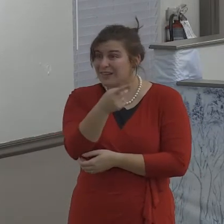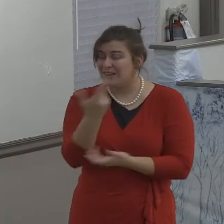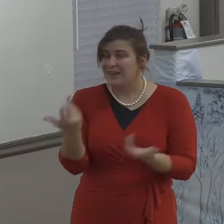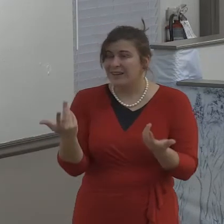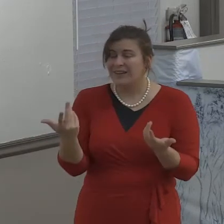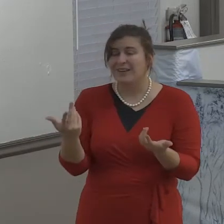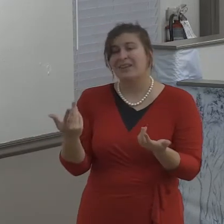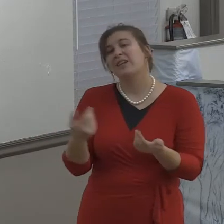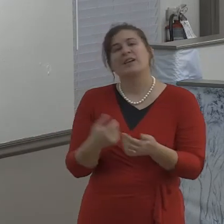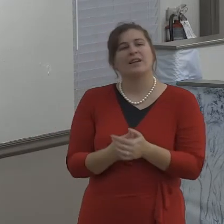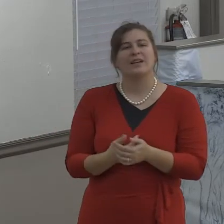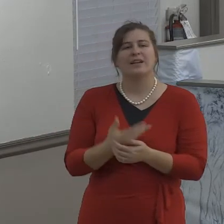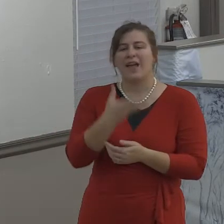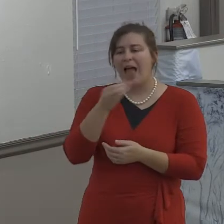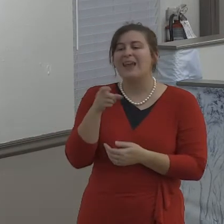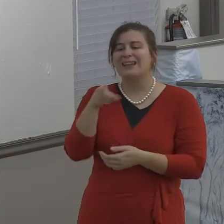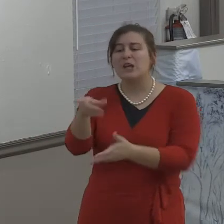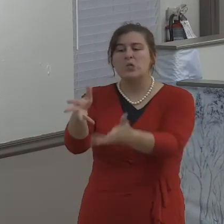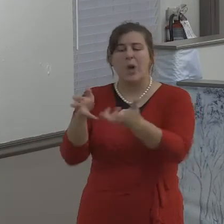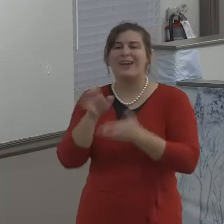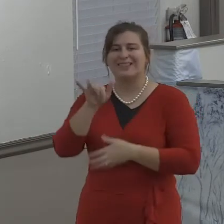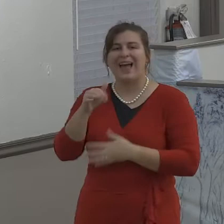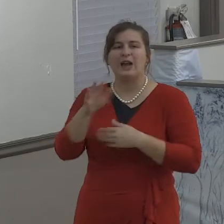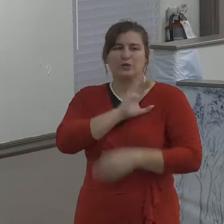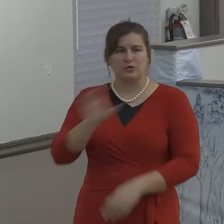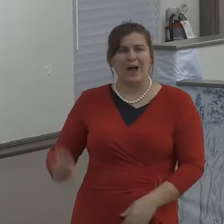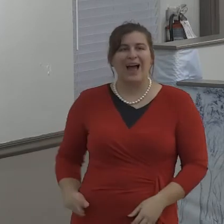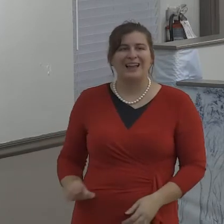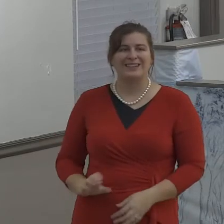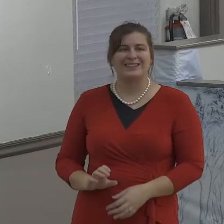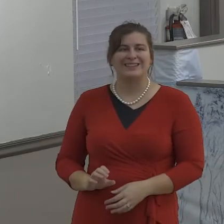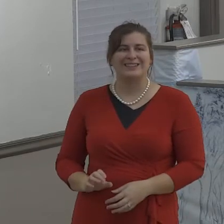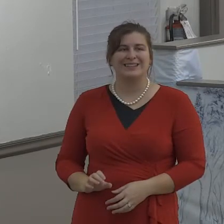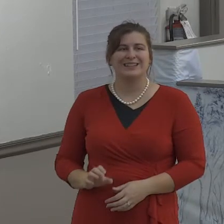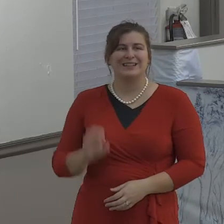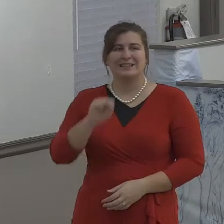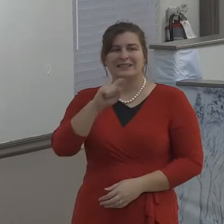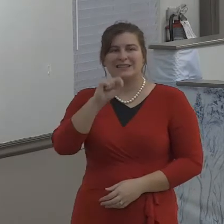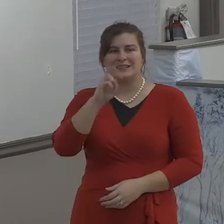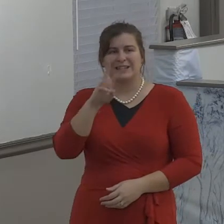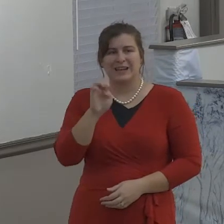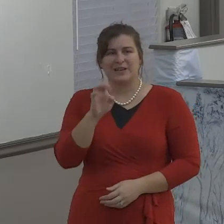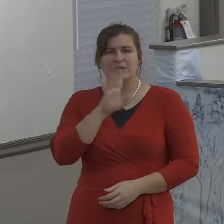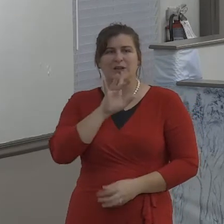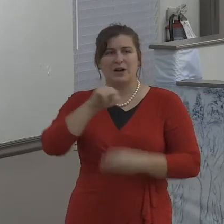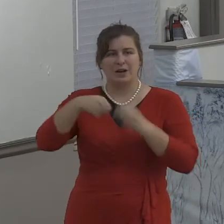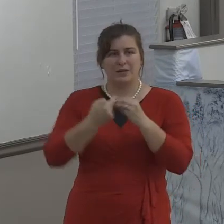I guess the point of the illustration. And I like real life illustrations.